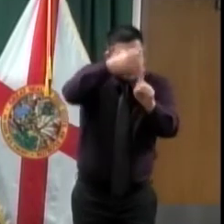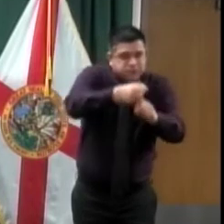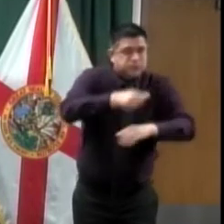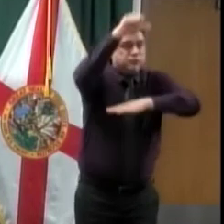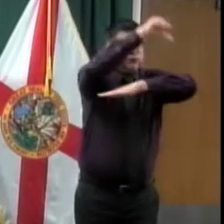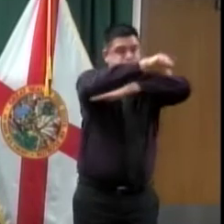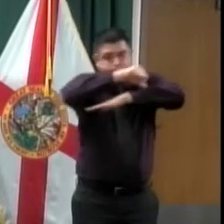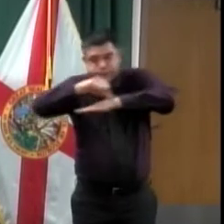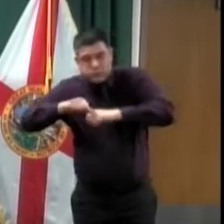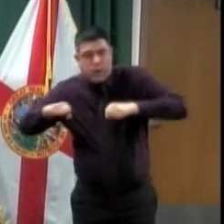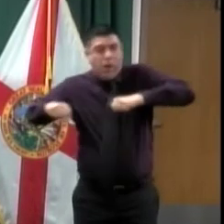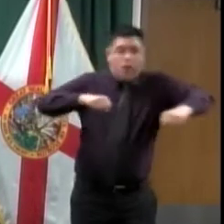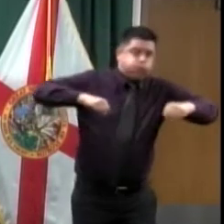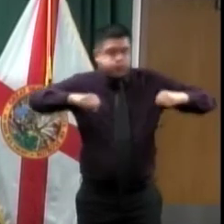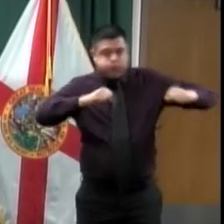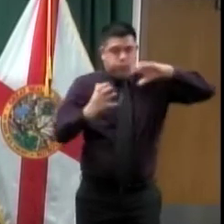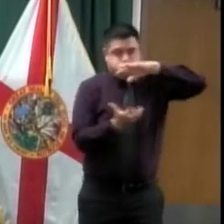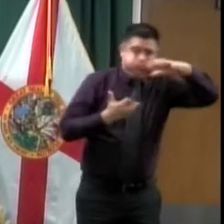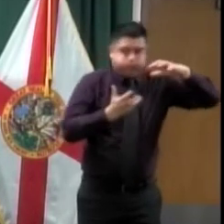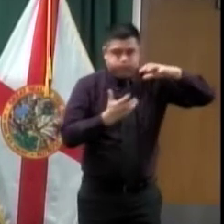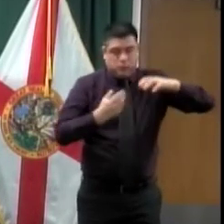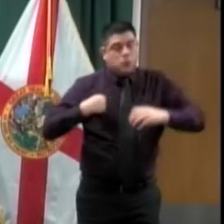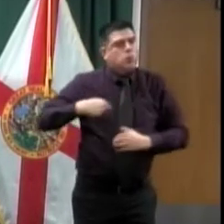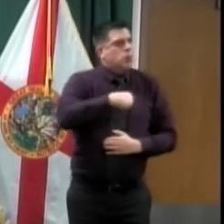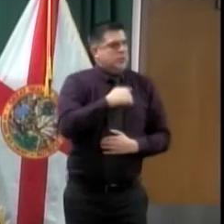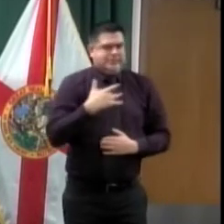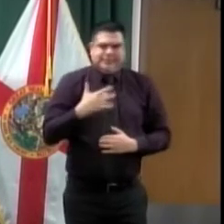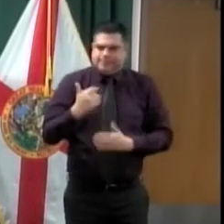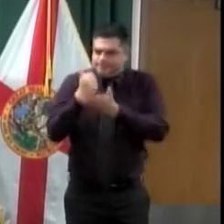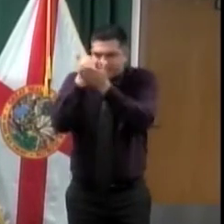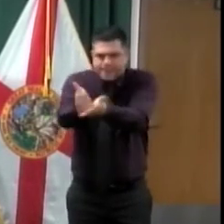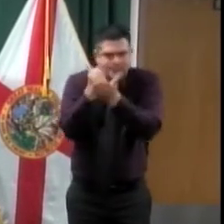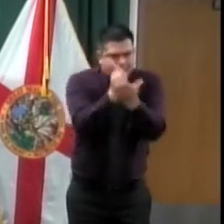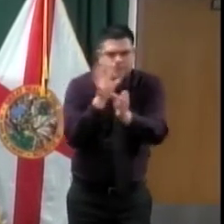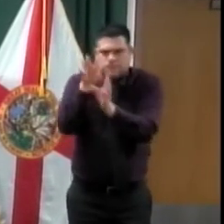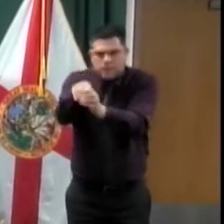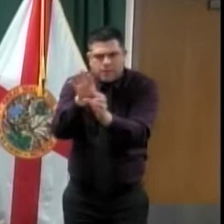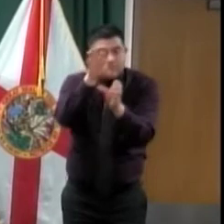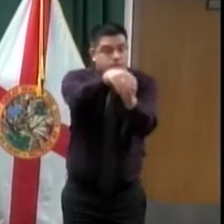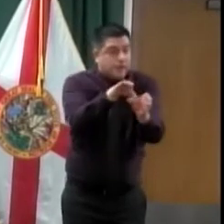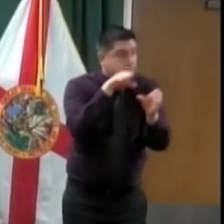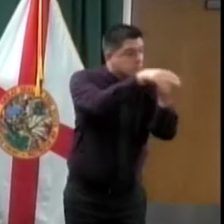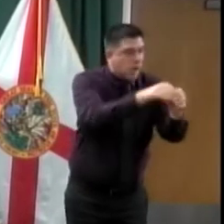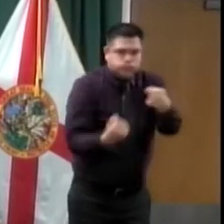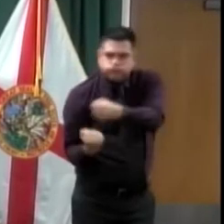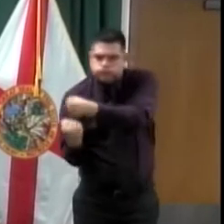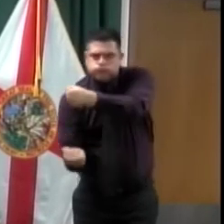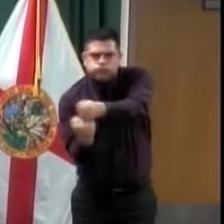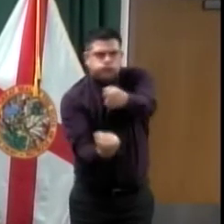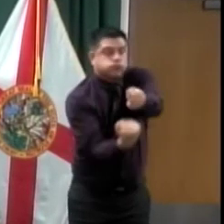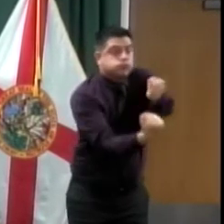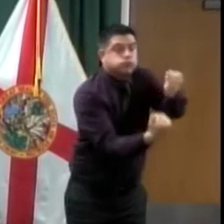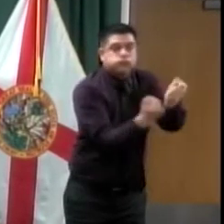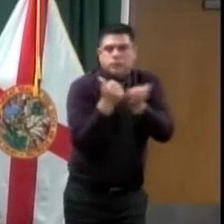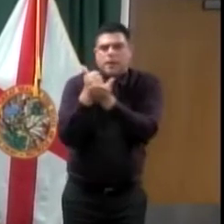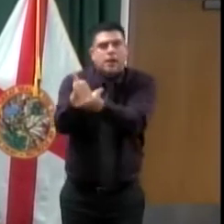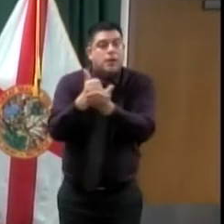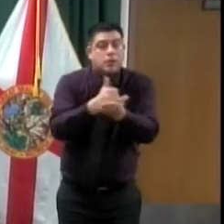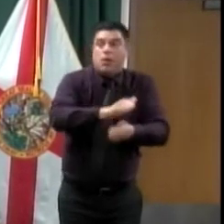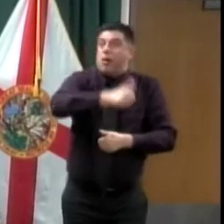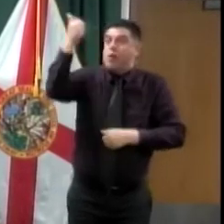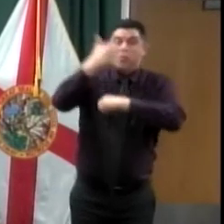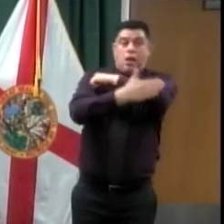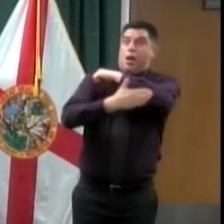we do that type of work every day. We send relief from our relief center in Lake Mary to countries like Haiti and Jamaica. And